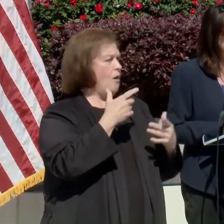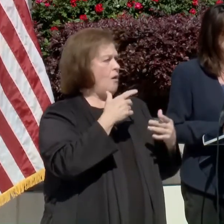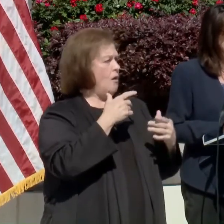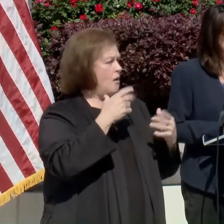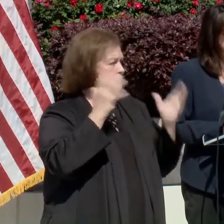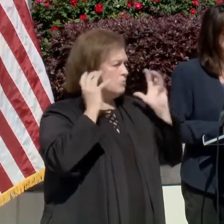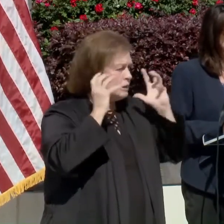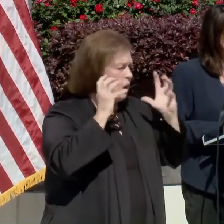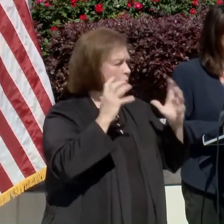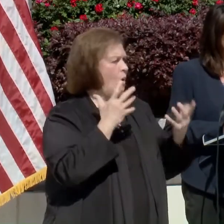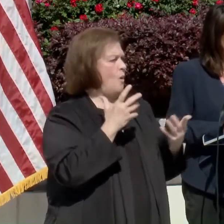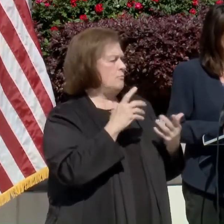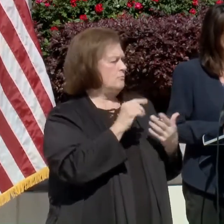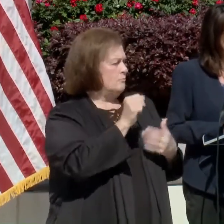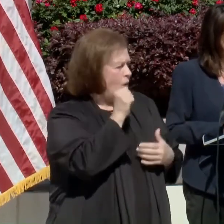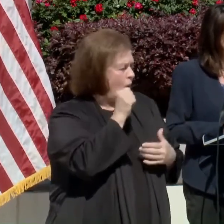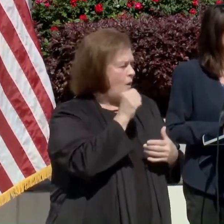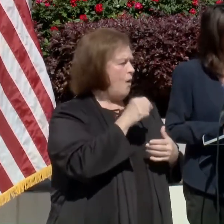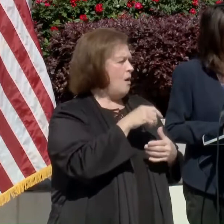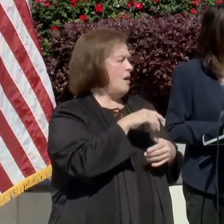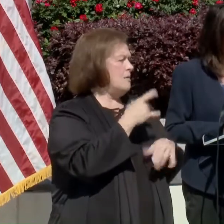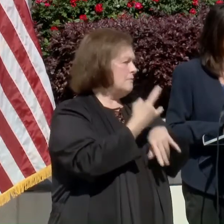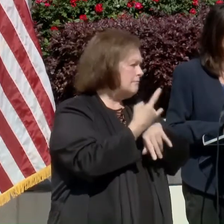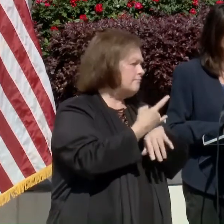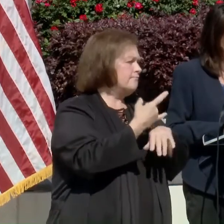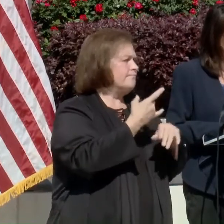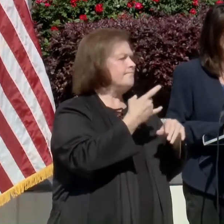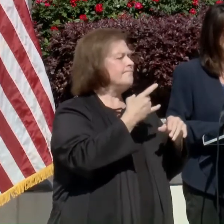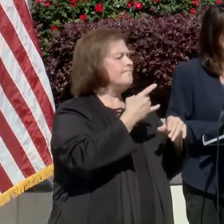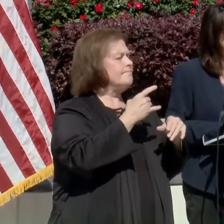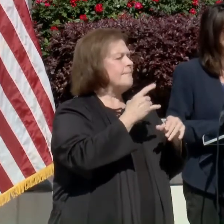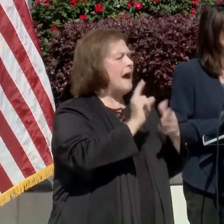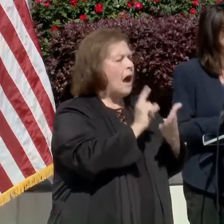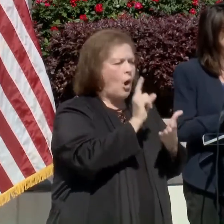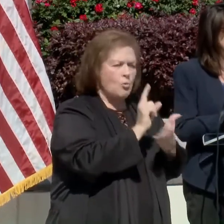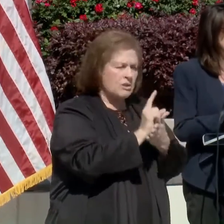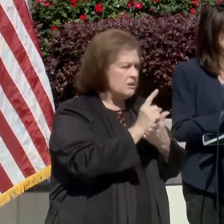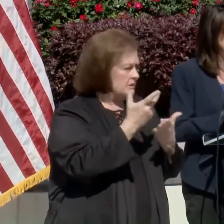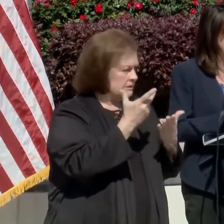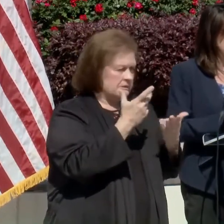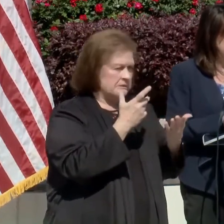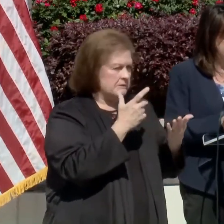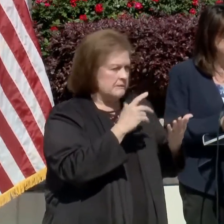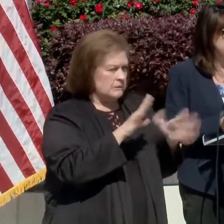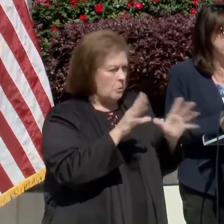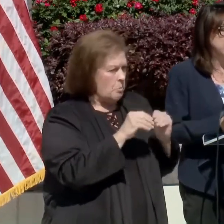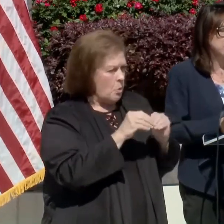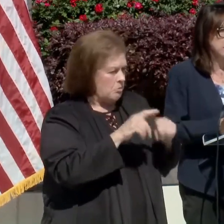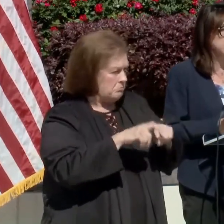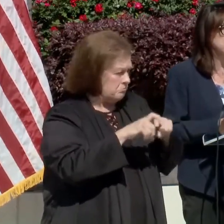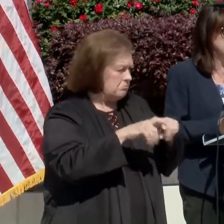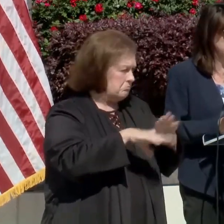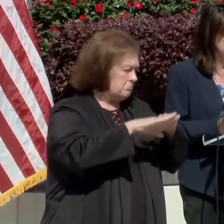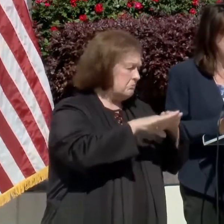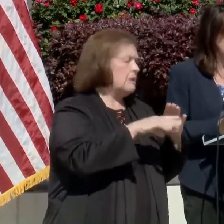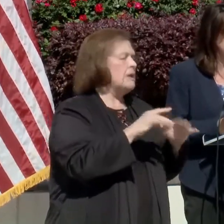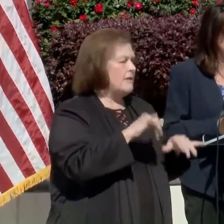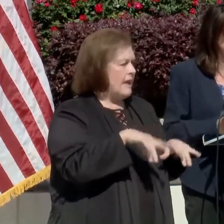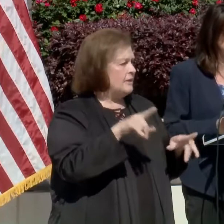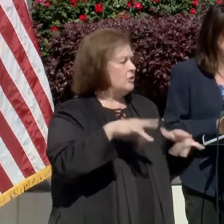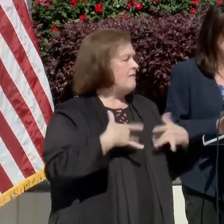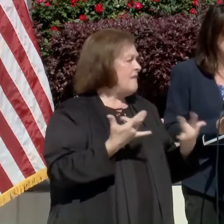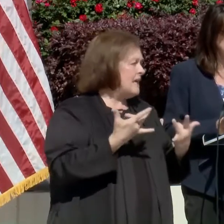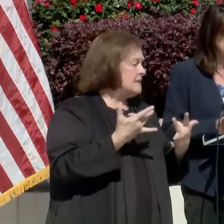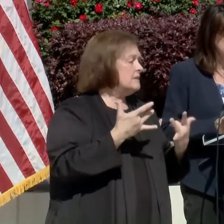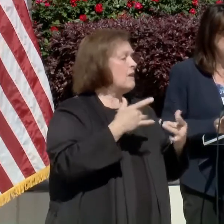salons, um, the bar and alcohol service hour restrictions was removed. There's still a limitation of large gatherings at your reception in your event halls